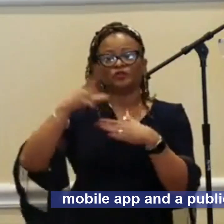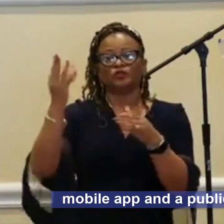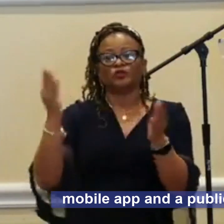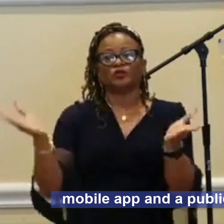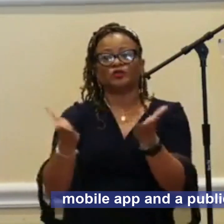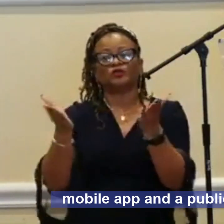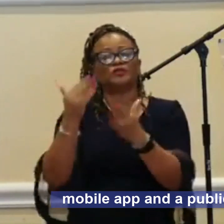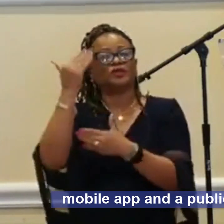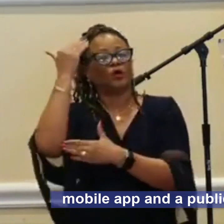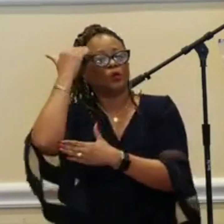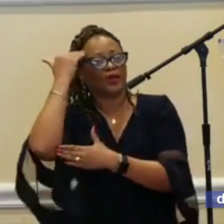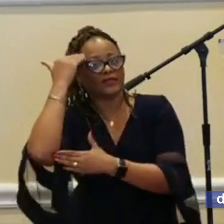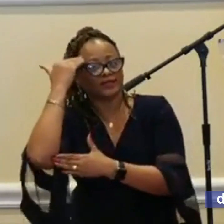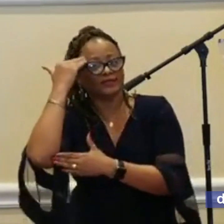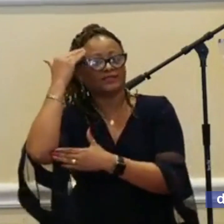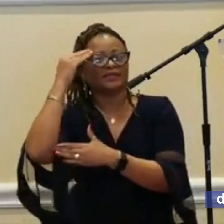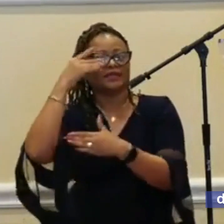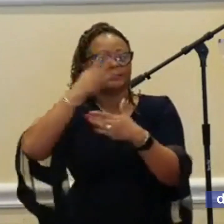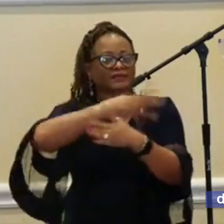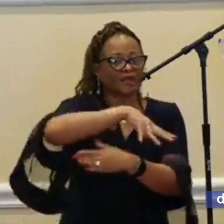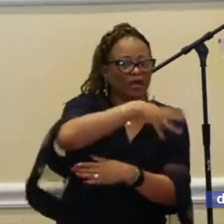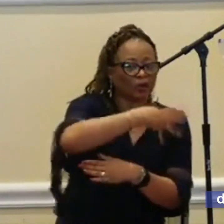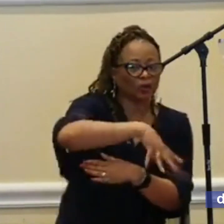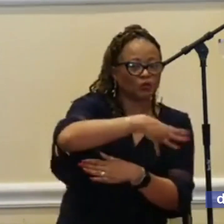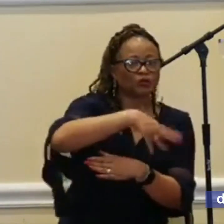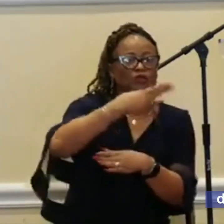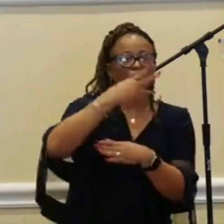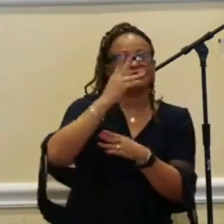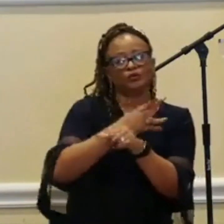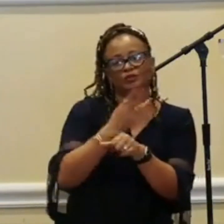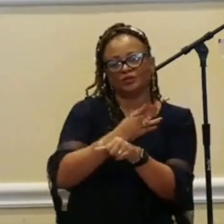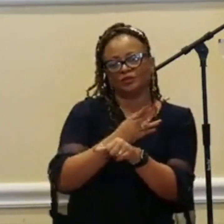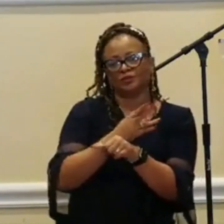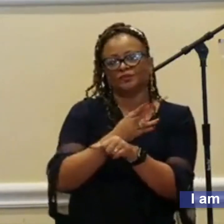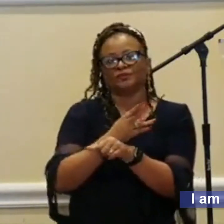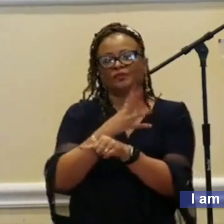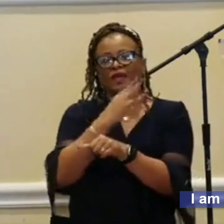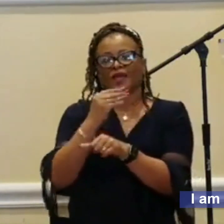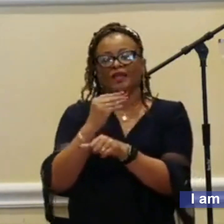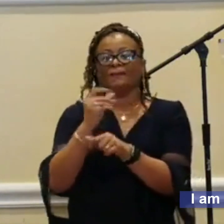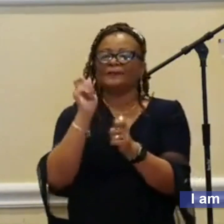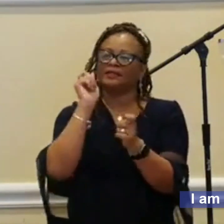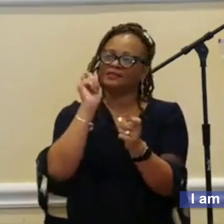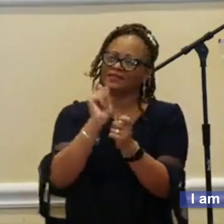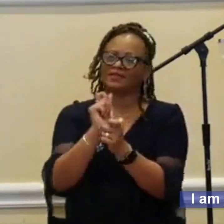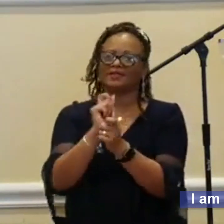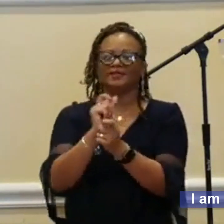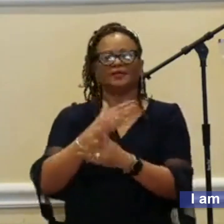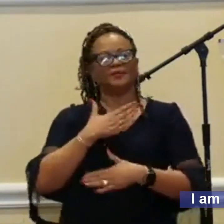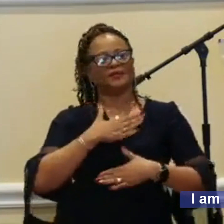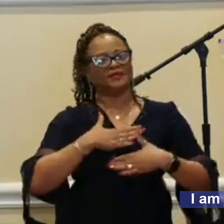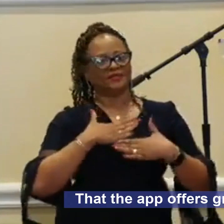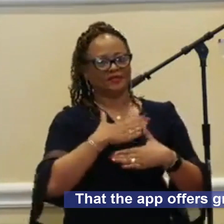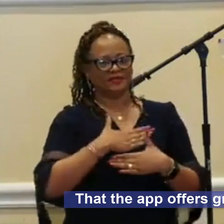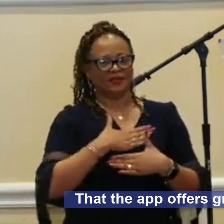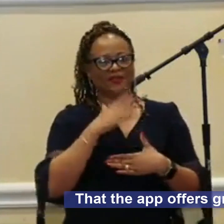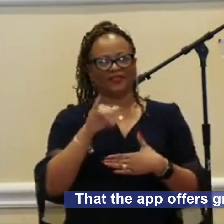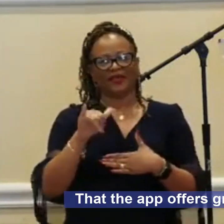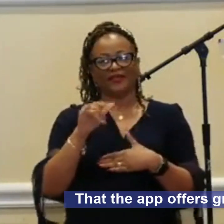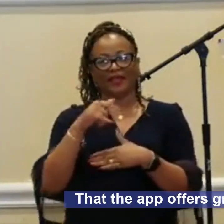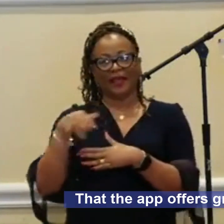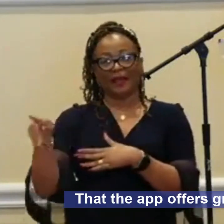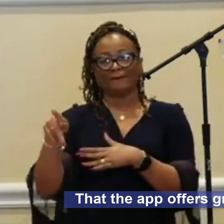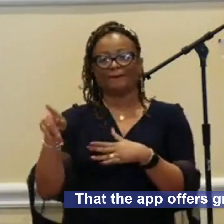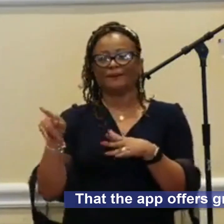increase awareness, downloads, and usage. I am particularly very pleased that the